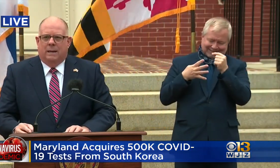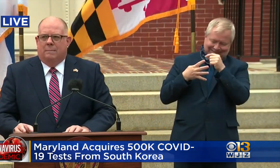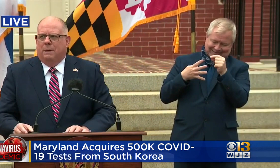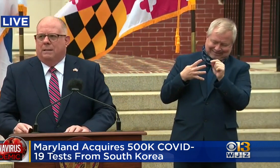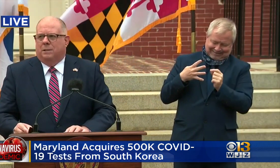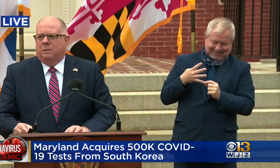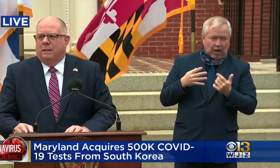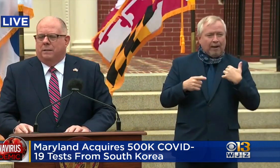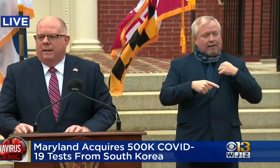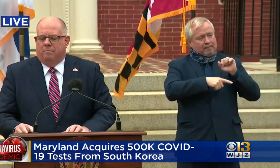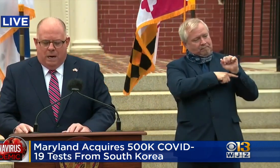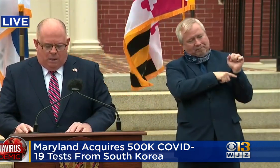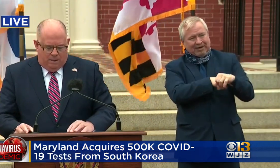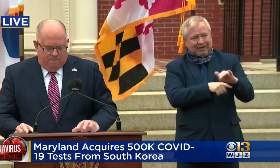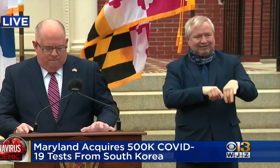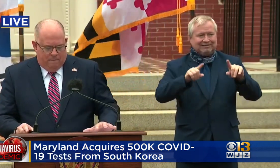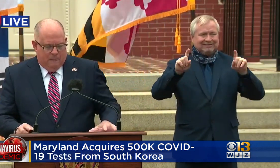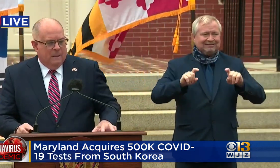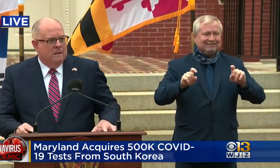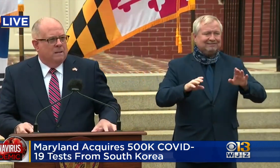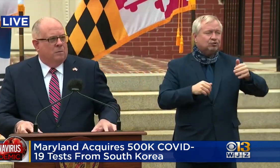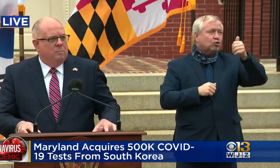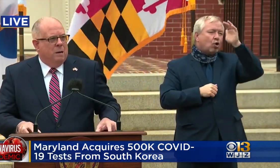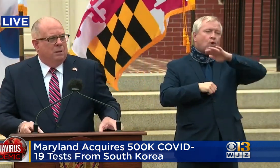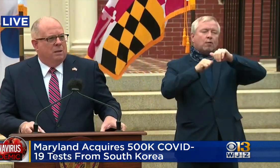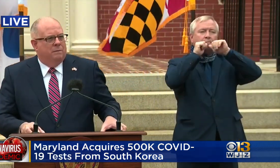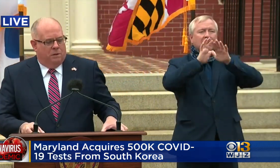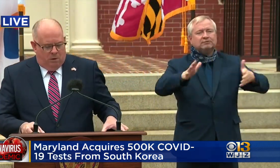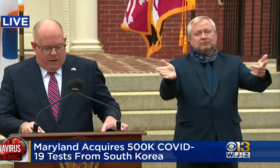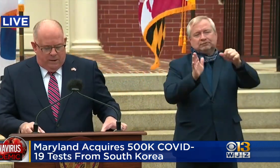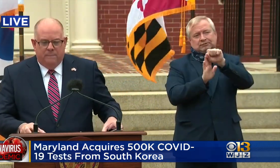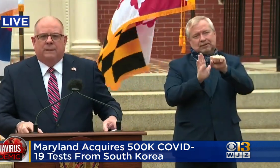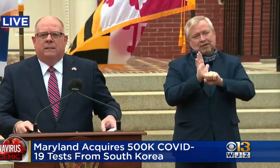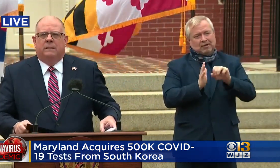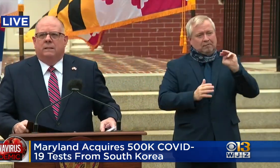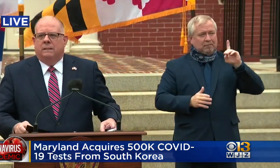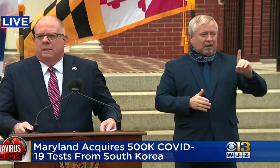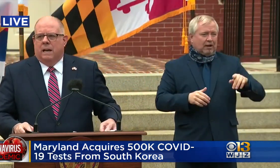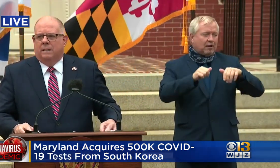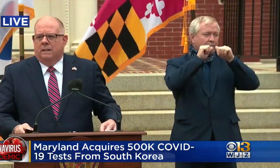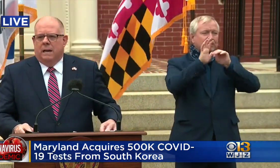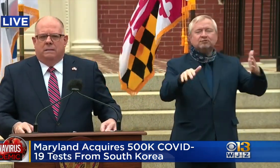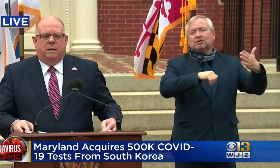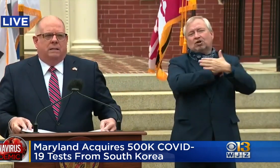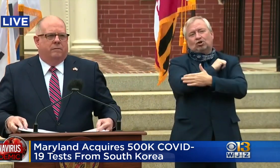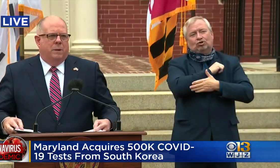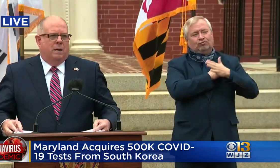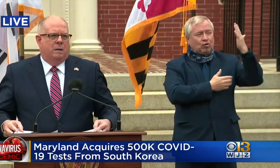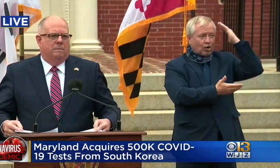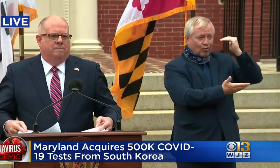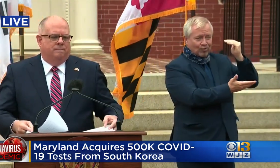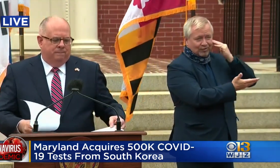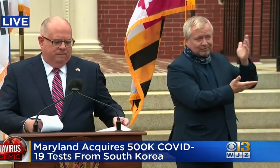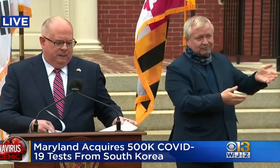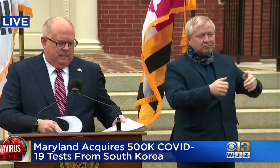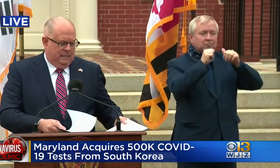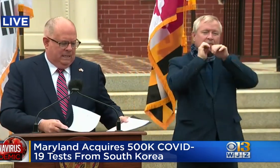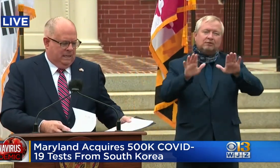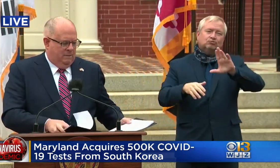May God bless the great state of Maryland, the Republic of Korea, and the United States of America.